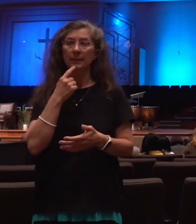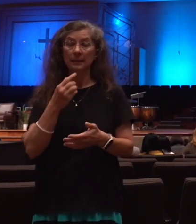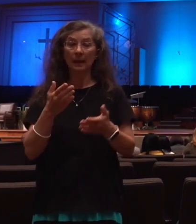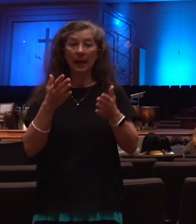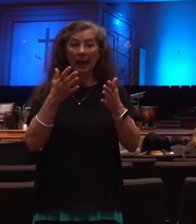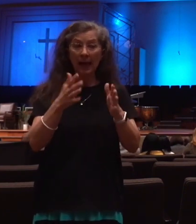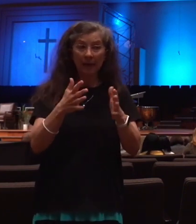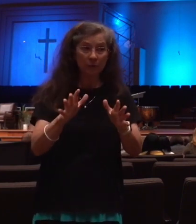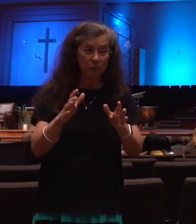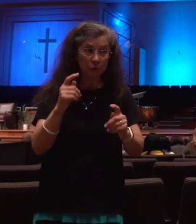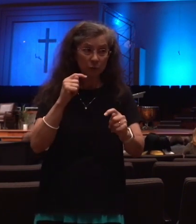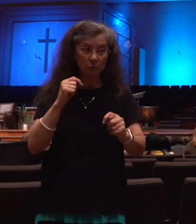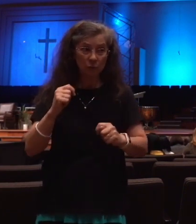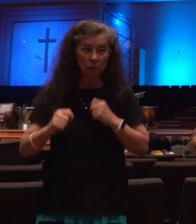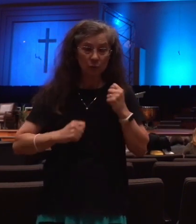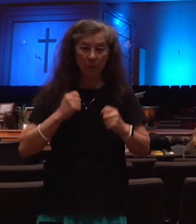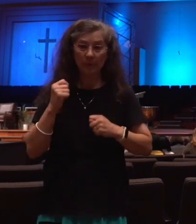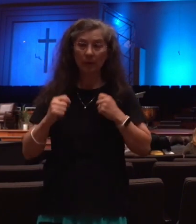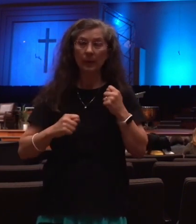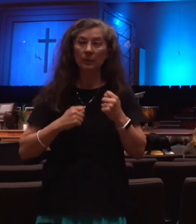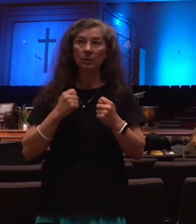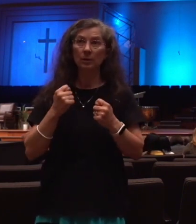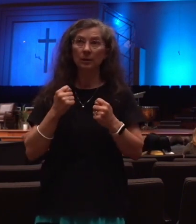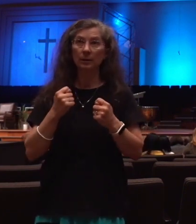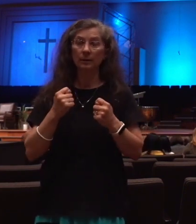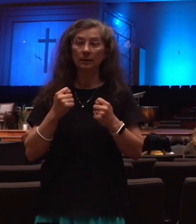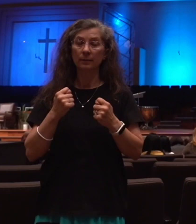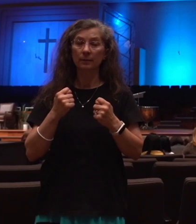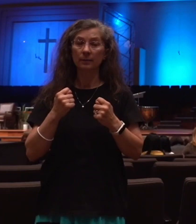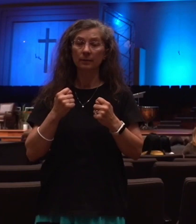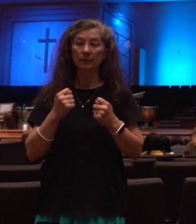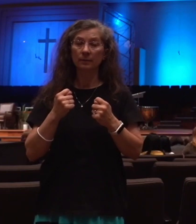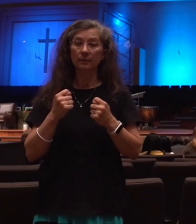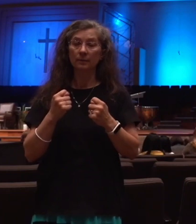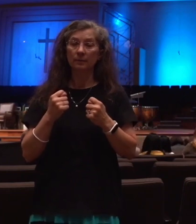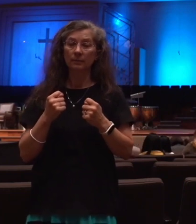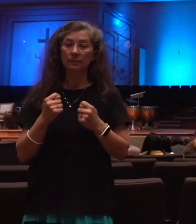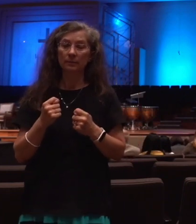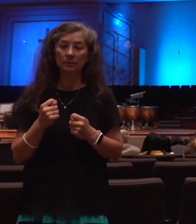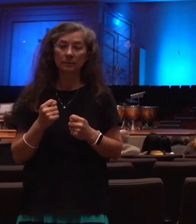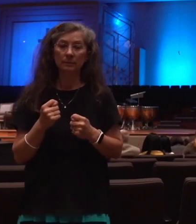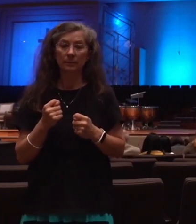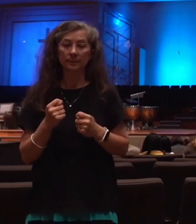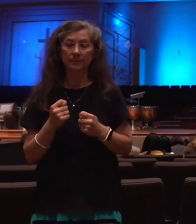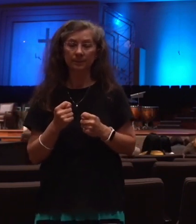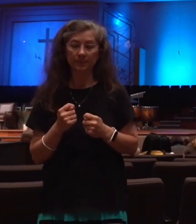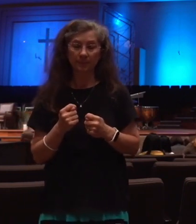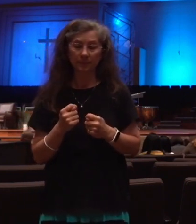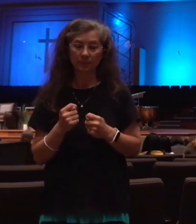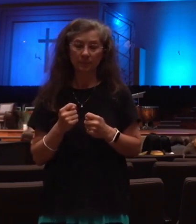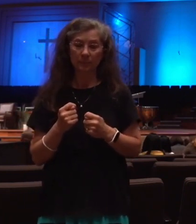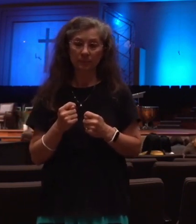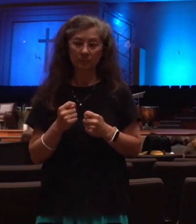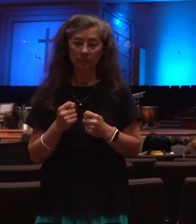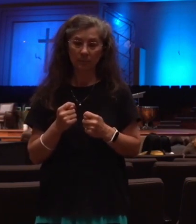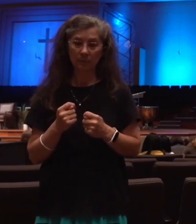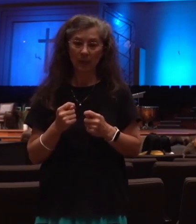days, that statement in context, all the things that happened before verse